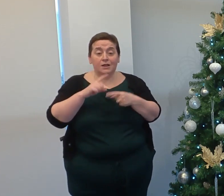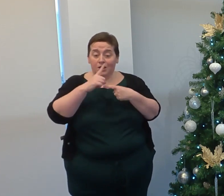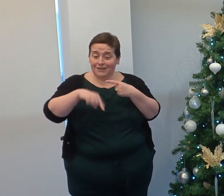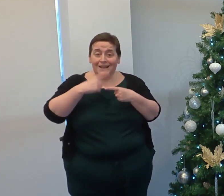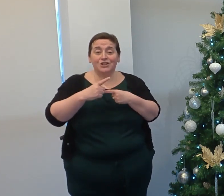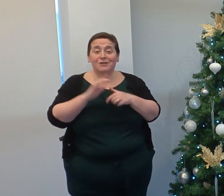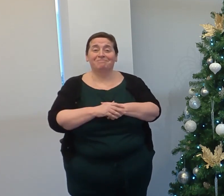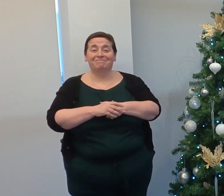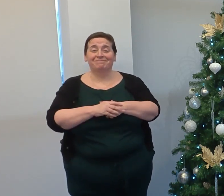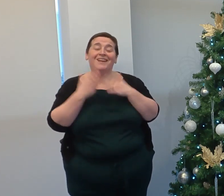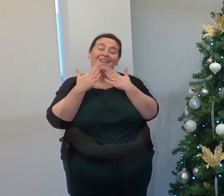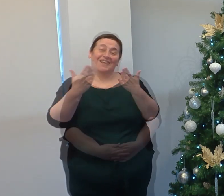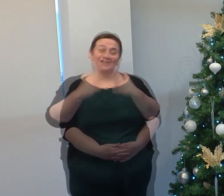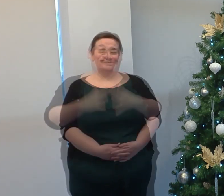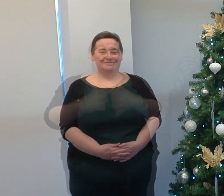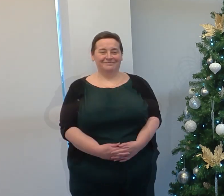2022.